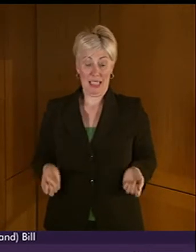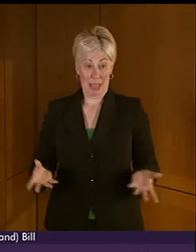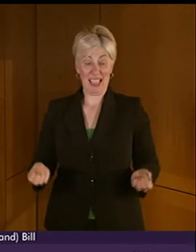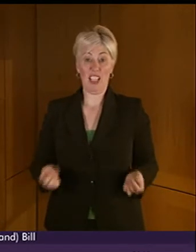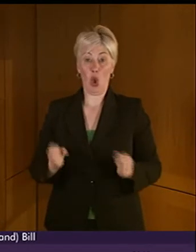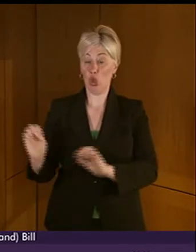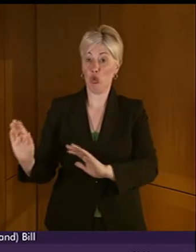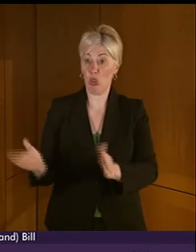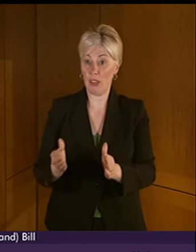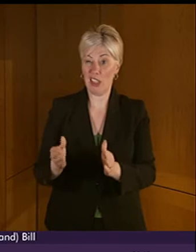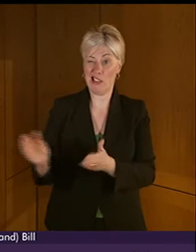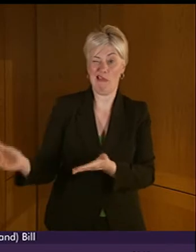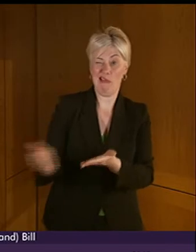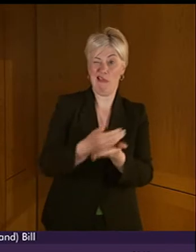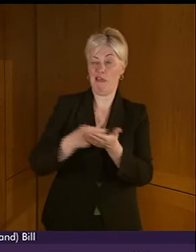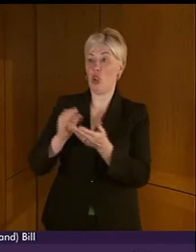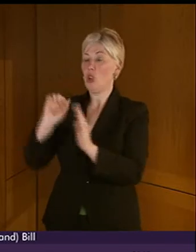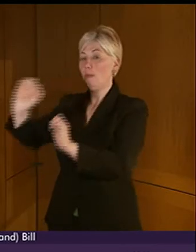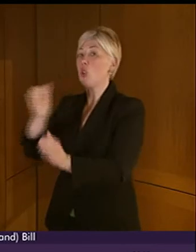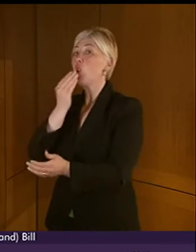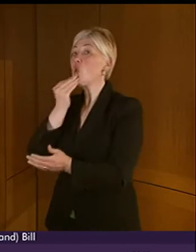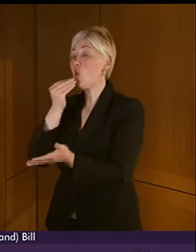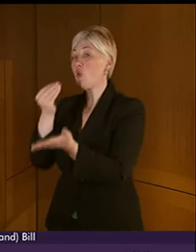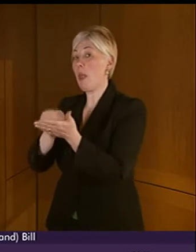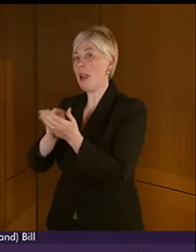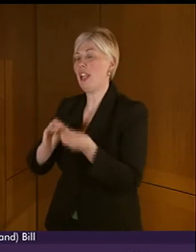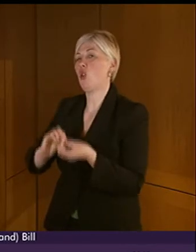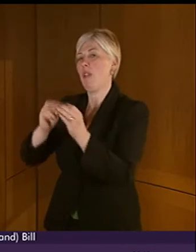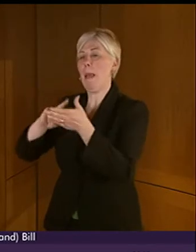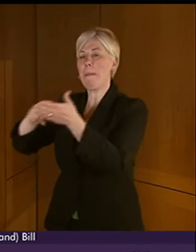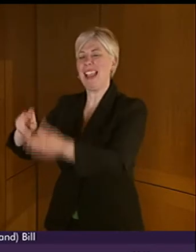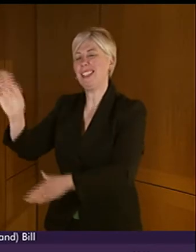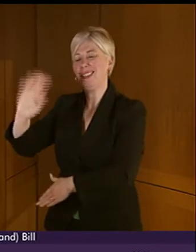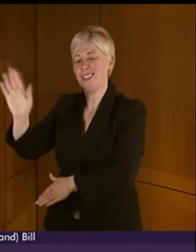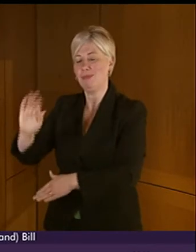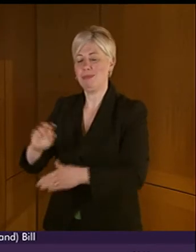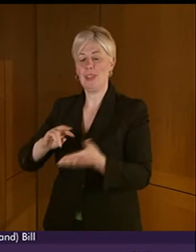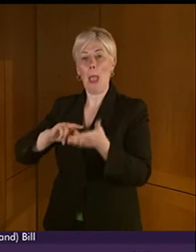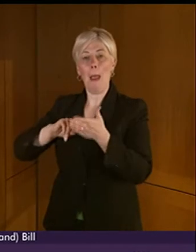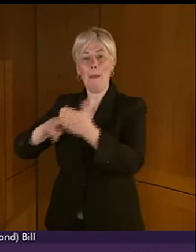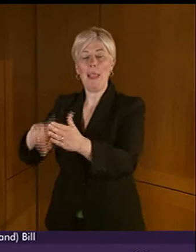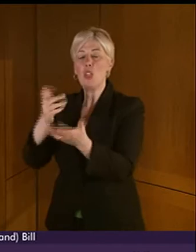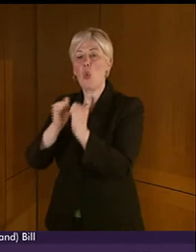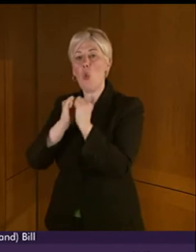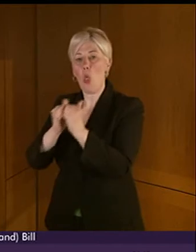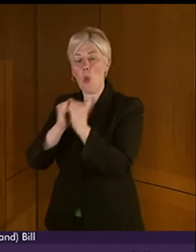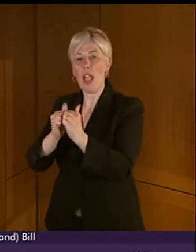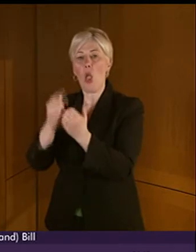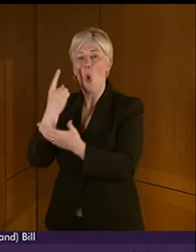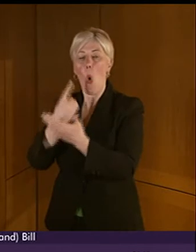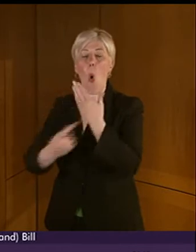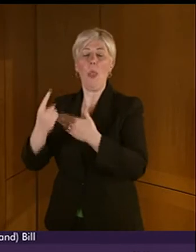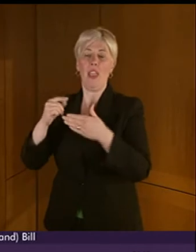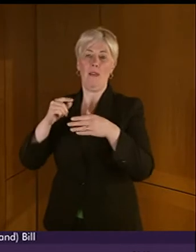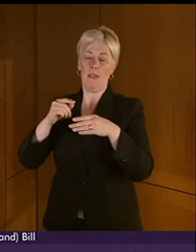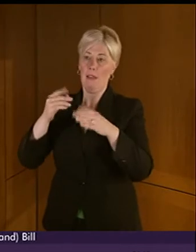These plans will only be meaningful if there is an effective review of the implementation of the plans with resultant action